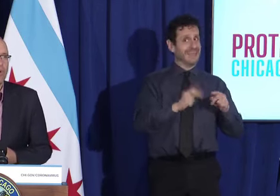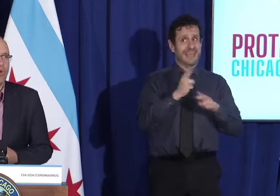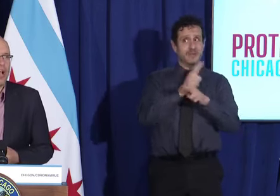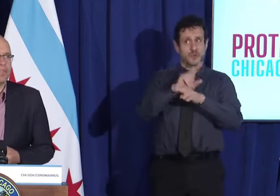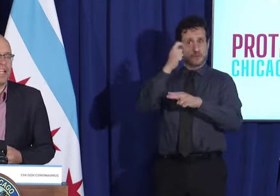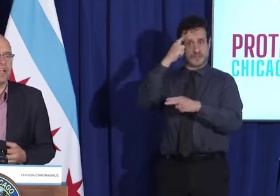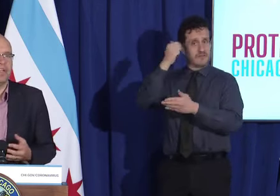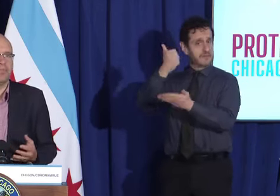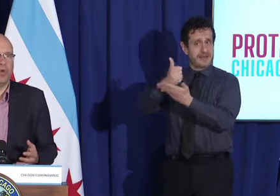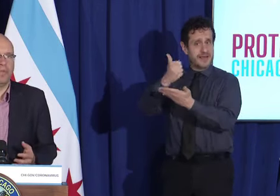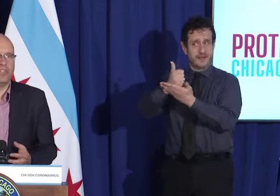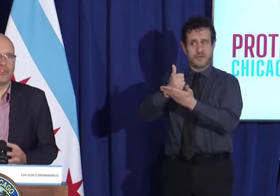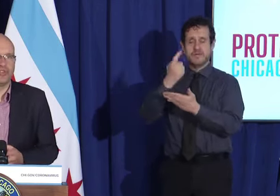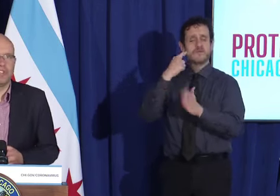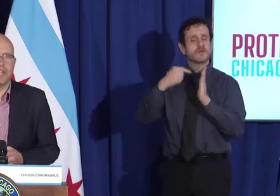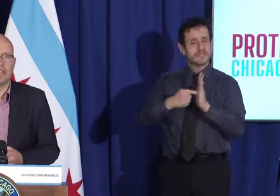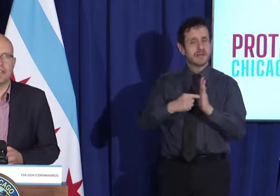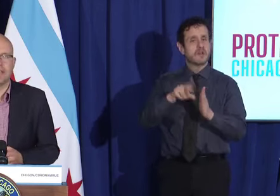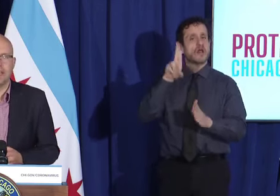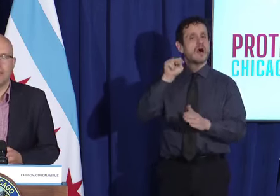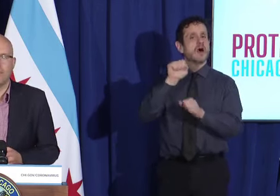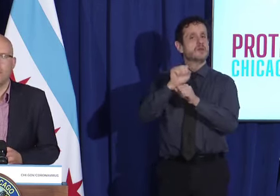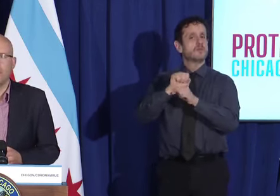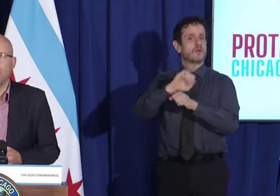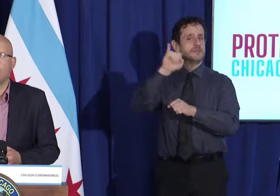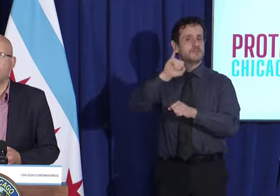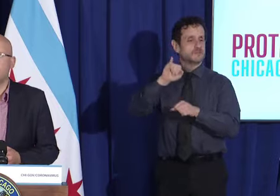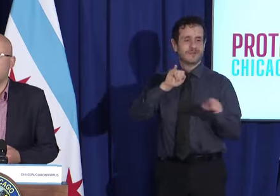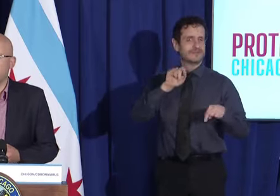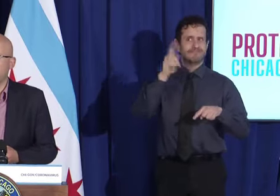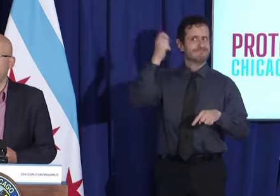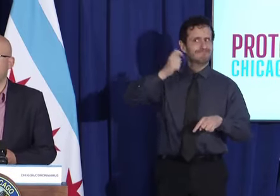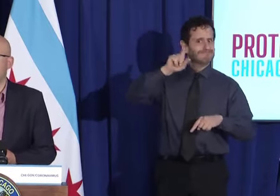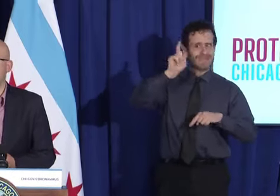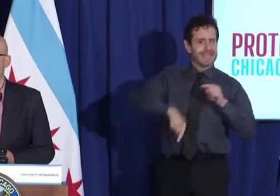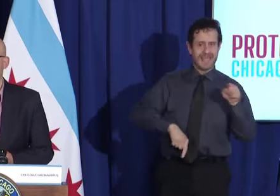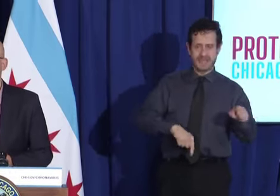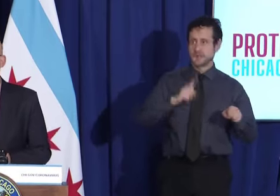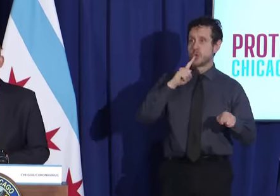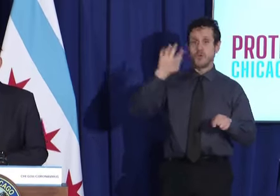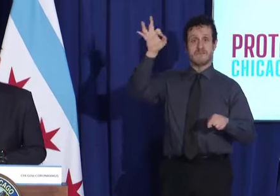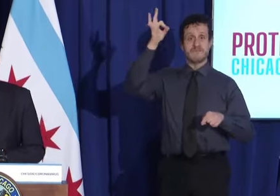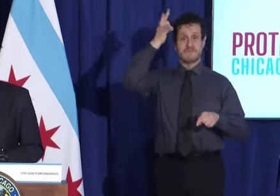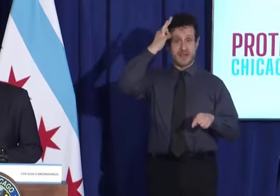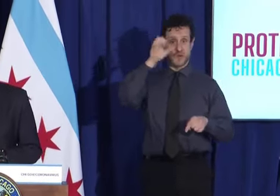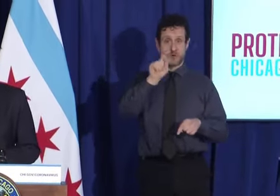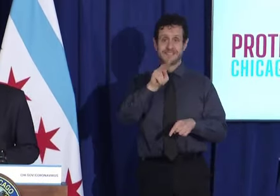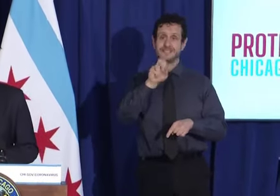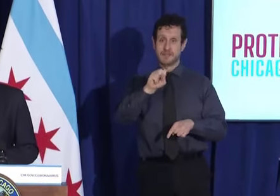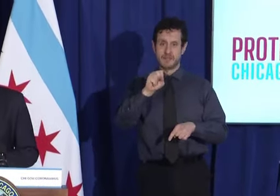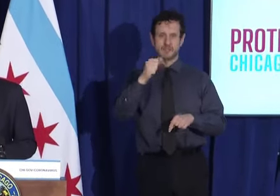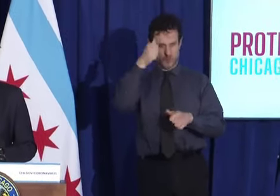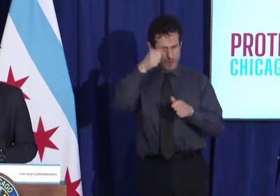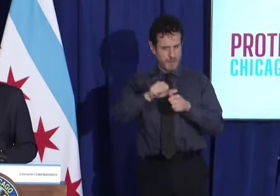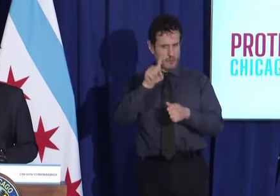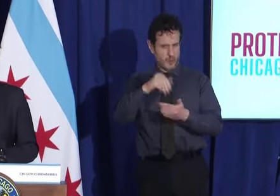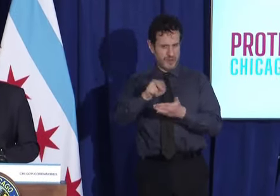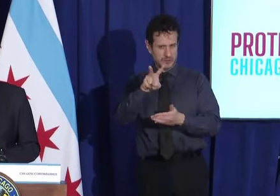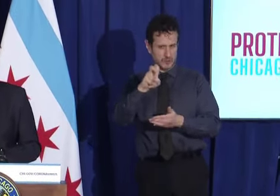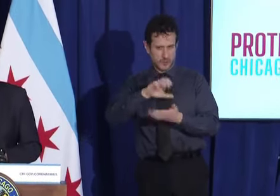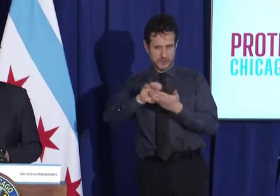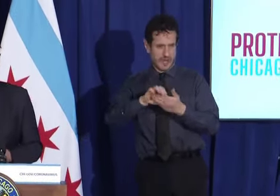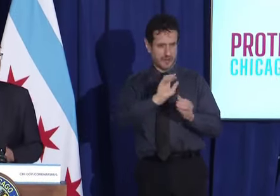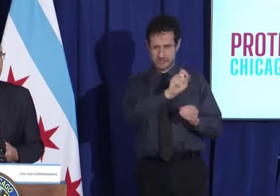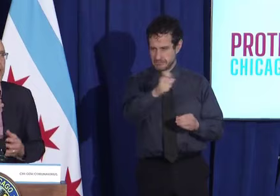assistance programs like unemployment insurance at the state level or stimulus checks at the federal level because of various